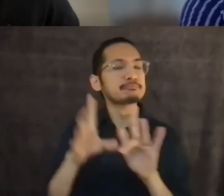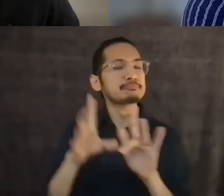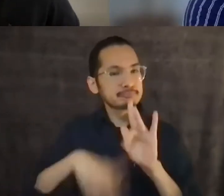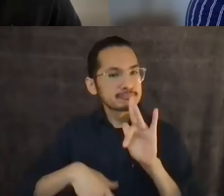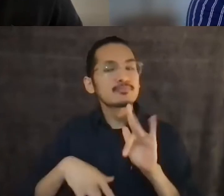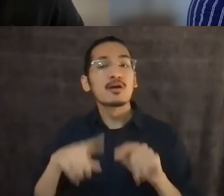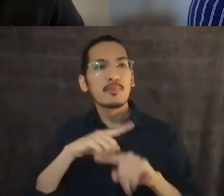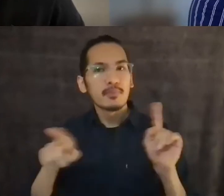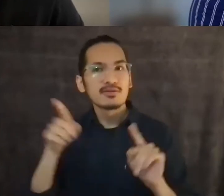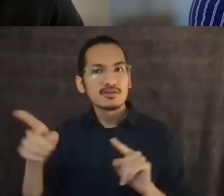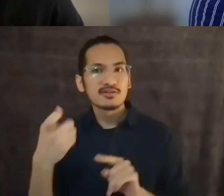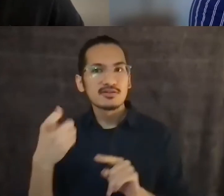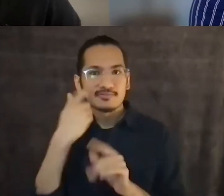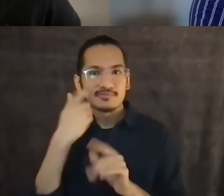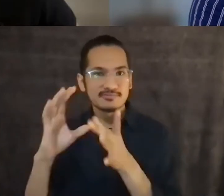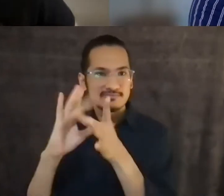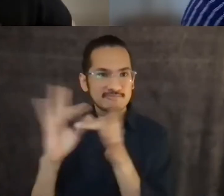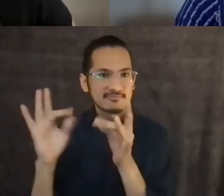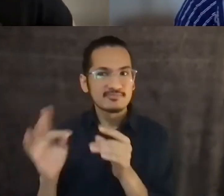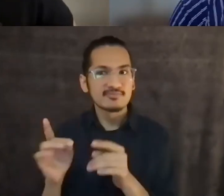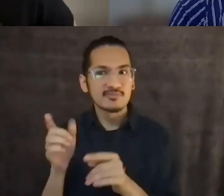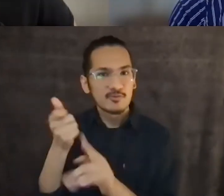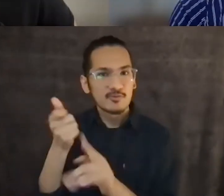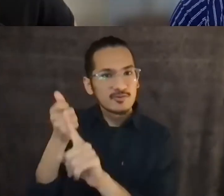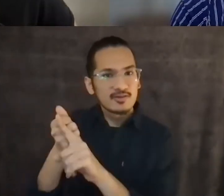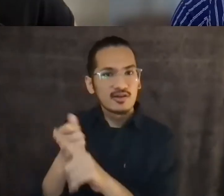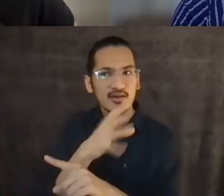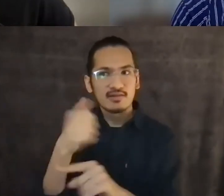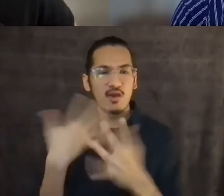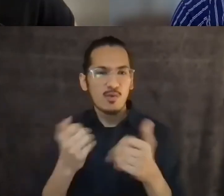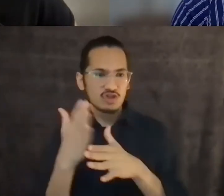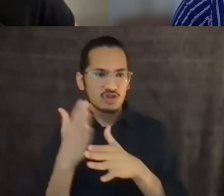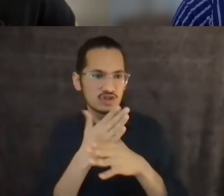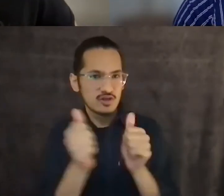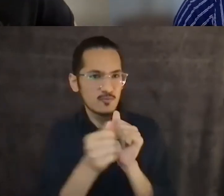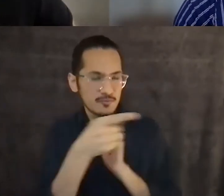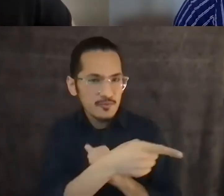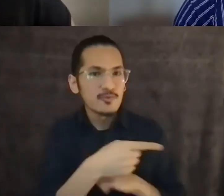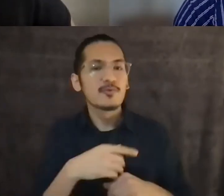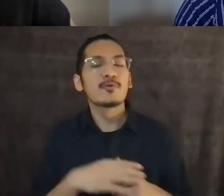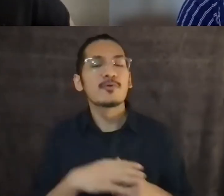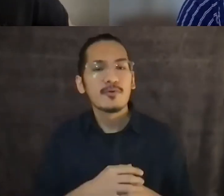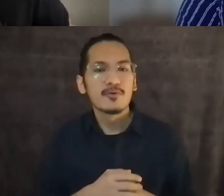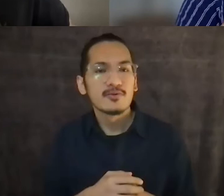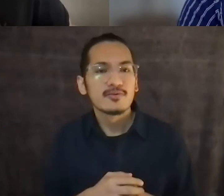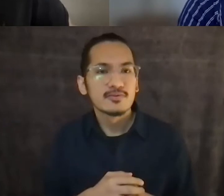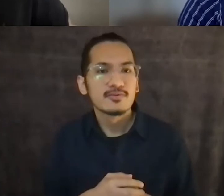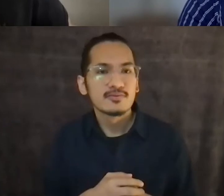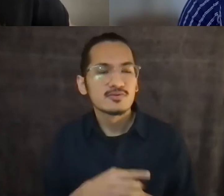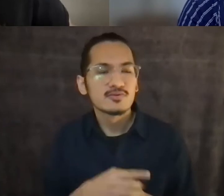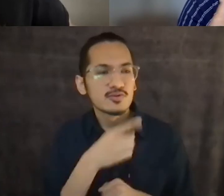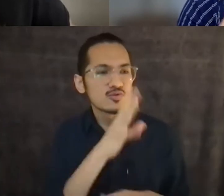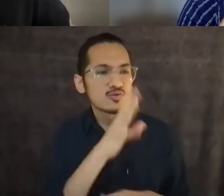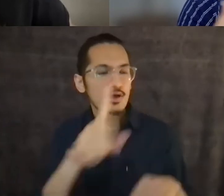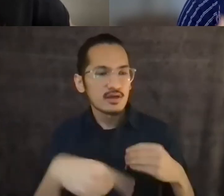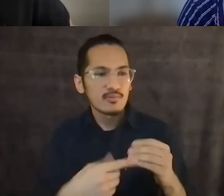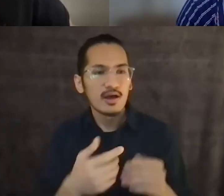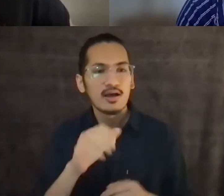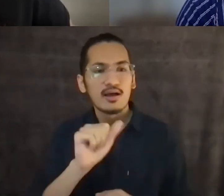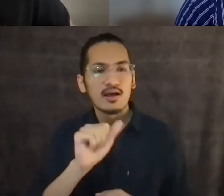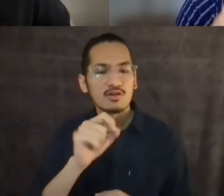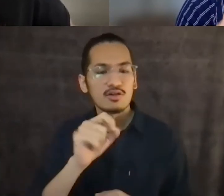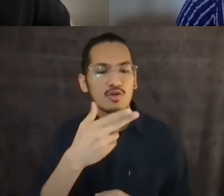pay tribute to her words in your chapter, Aloha Aina as Pilina. So you talk about Aloha Aina is